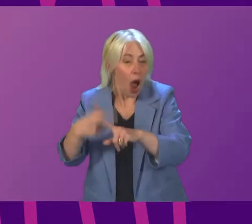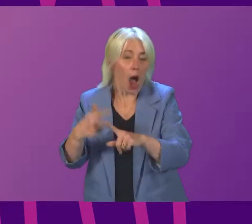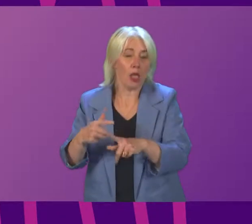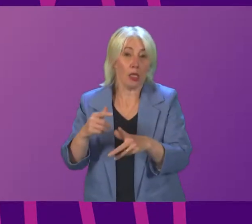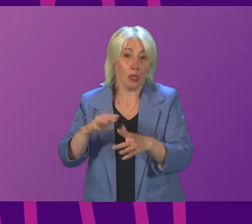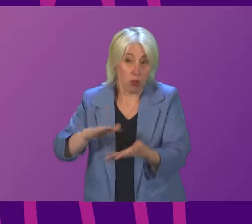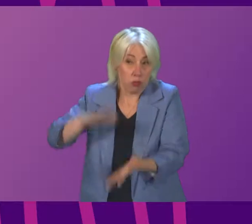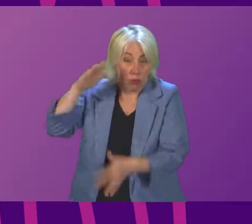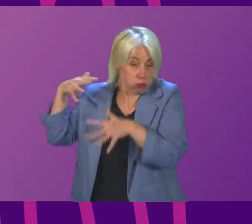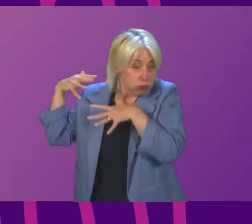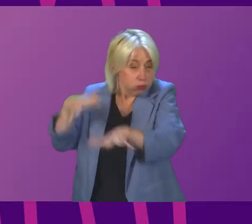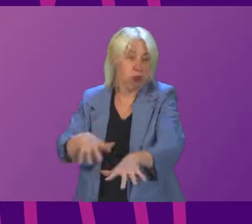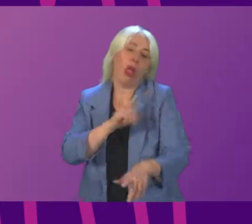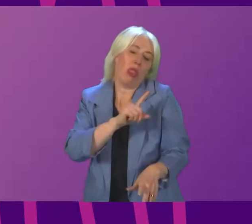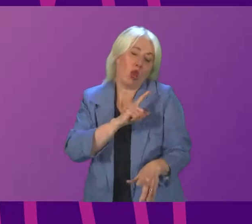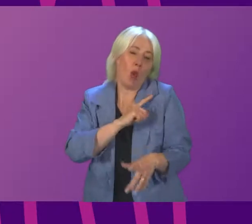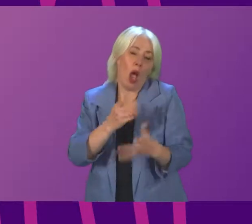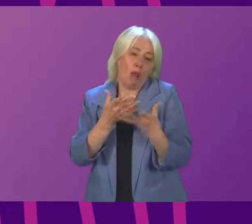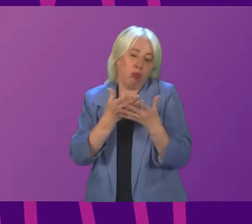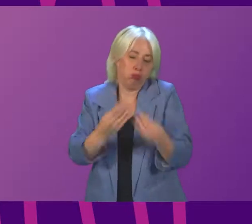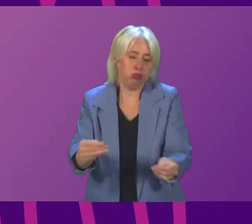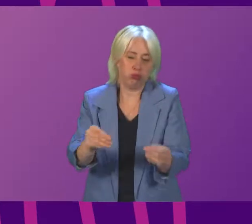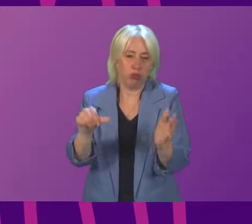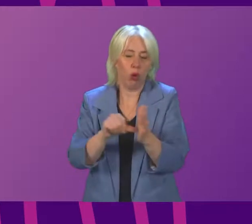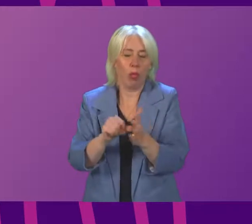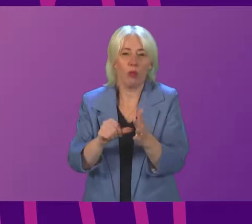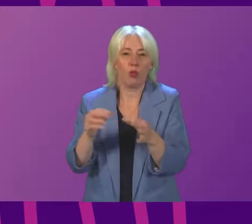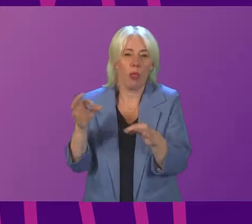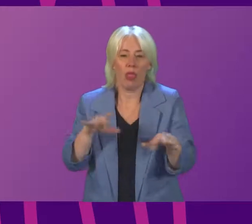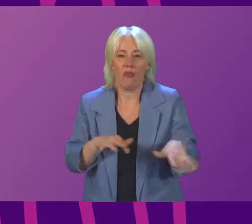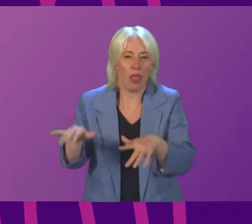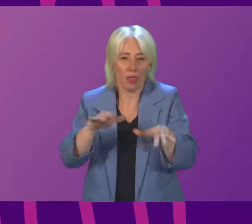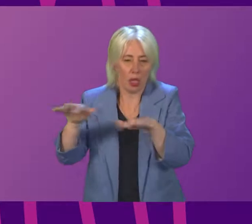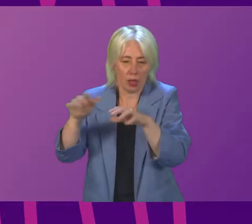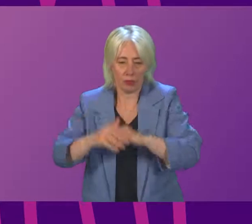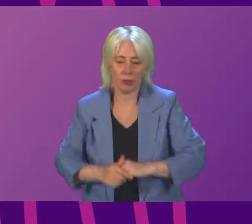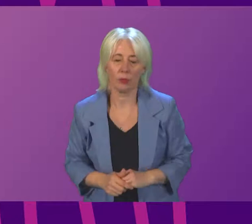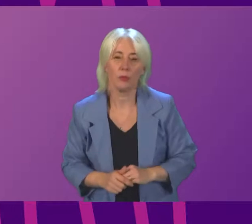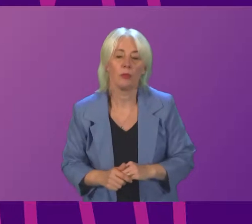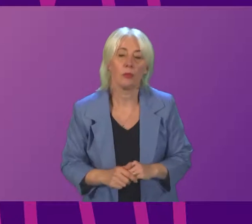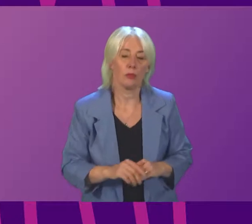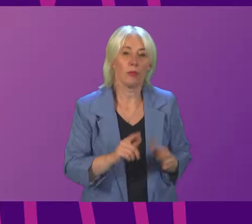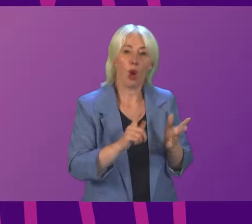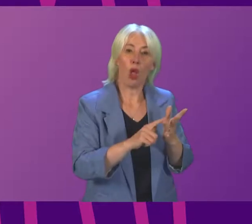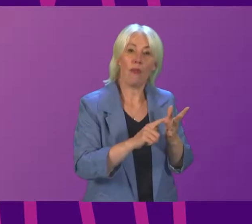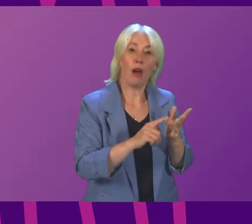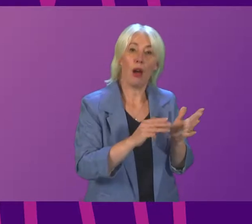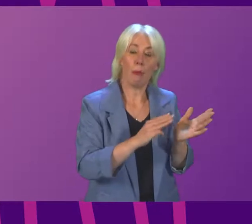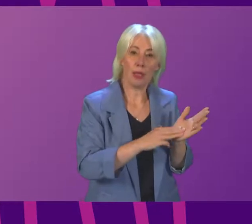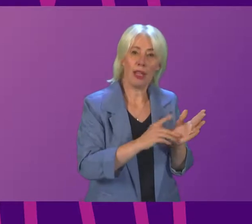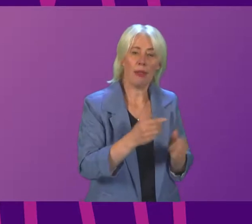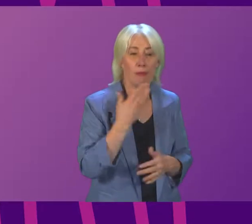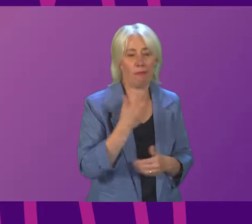intended to address some of those questions. Oliver Mundell. Thank you, President Officer. When I visited Annan on